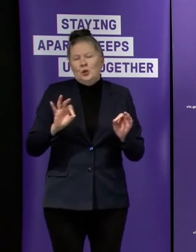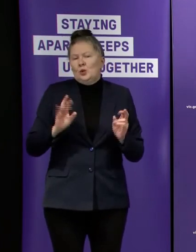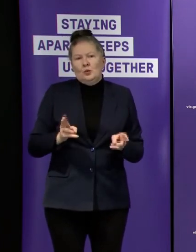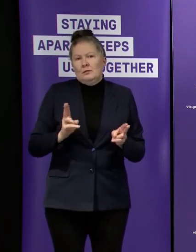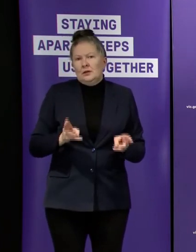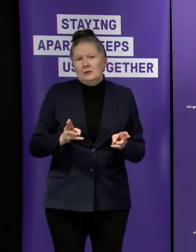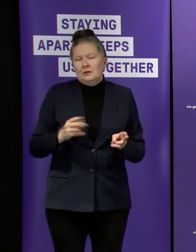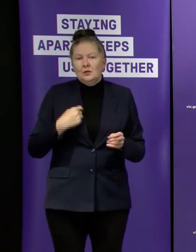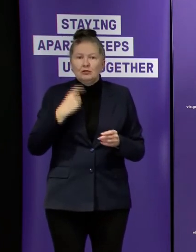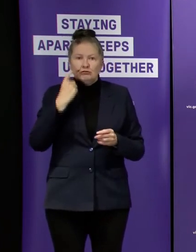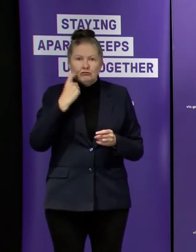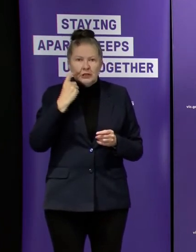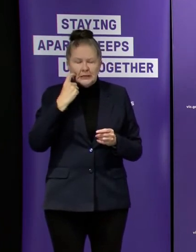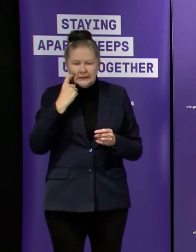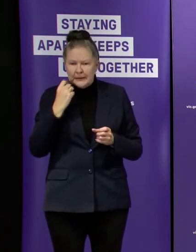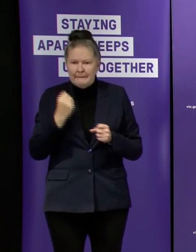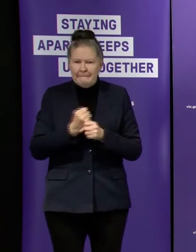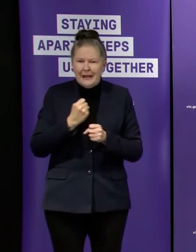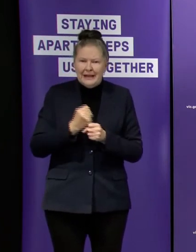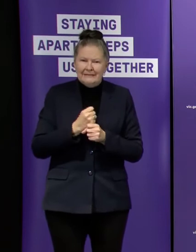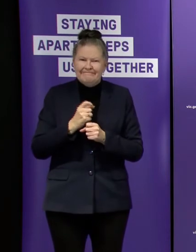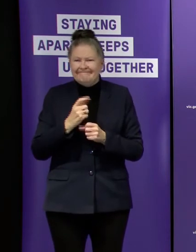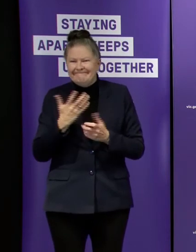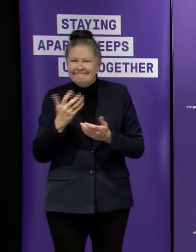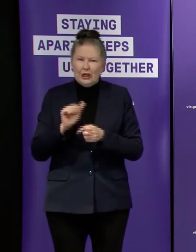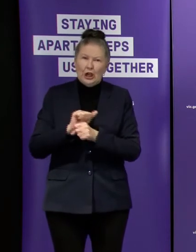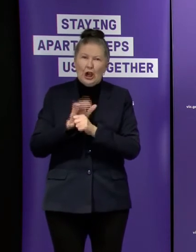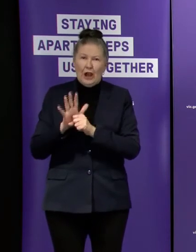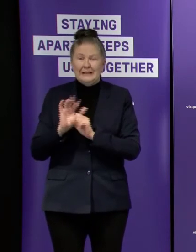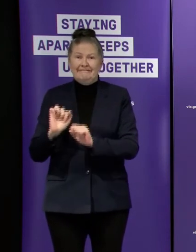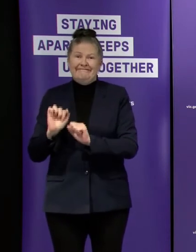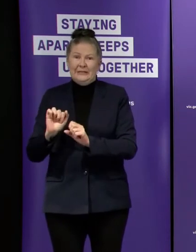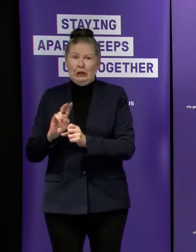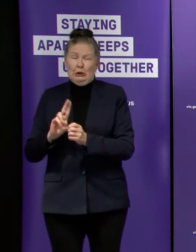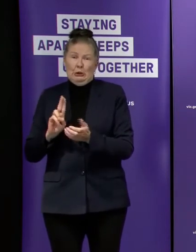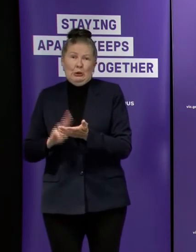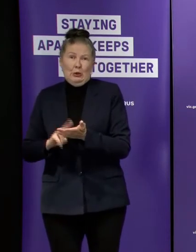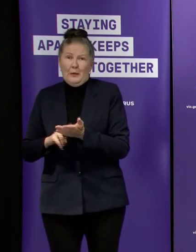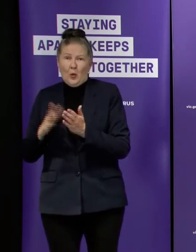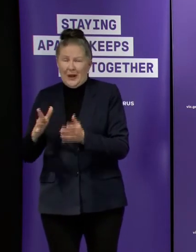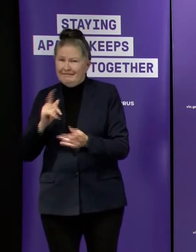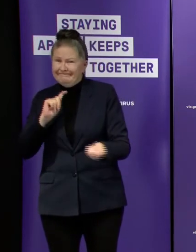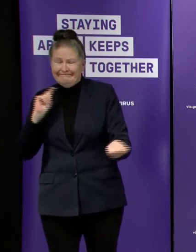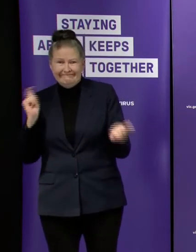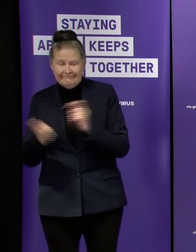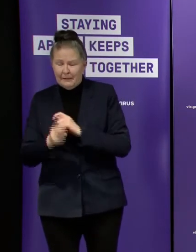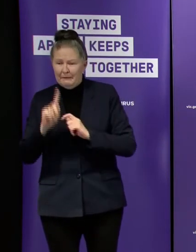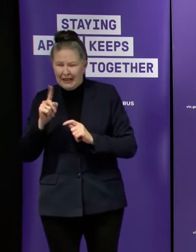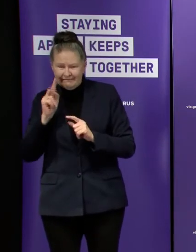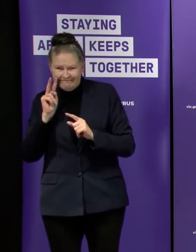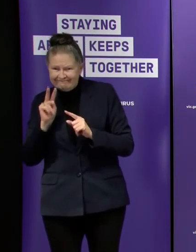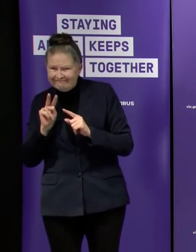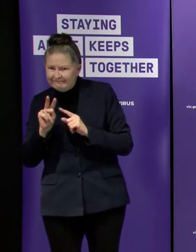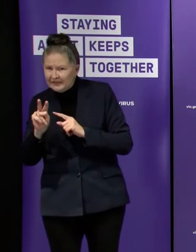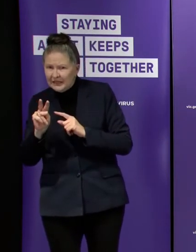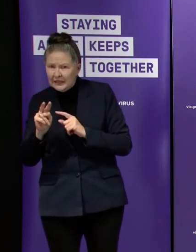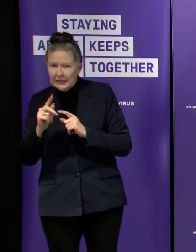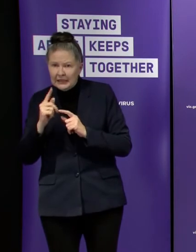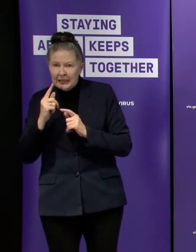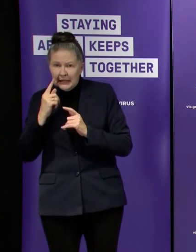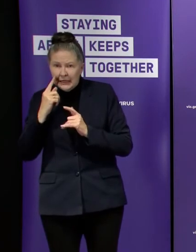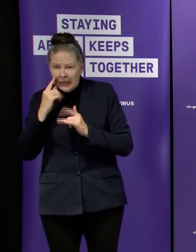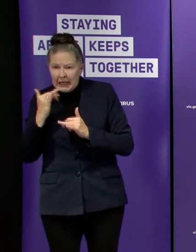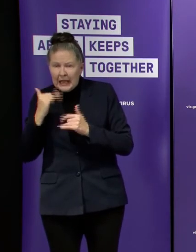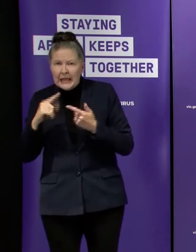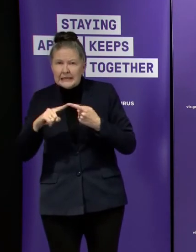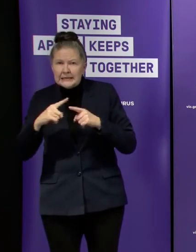got enough time to get exams done we've got enough time and we think we've got a lot of thoughts going into well how would those exams look i think that there are some significant